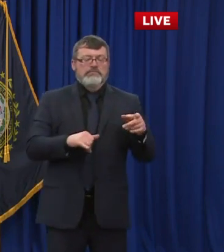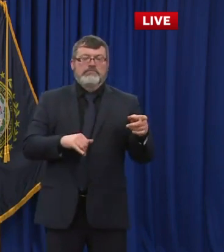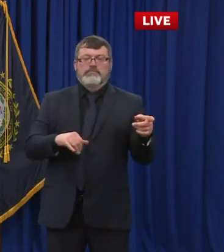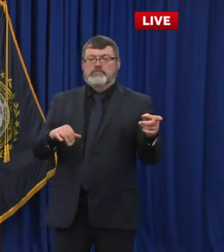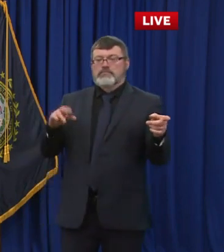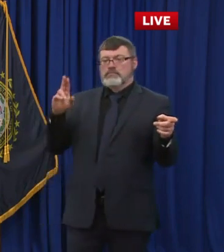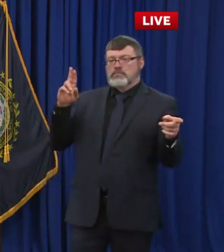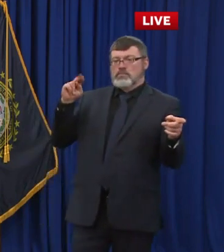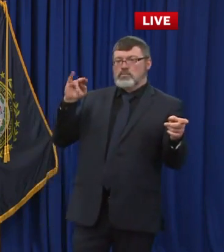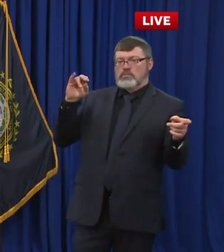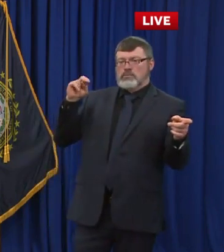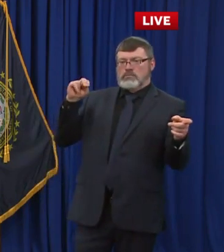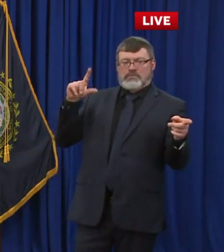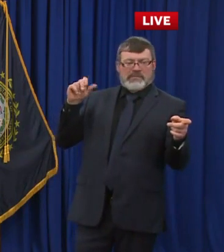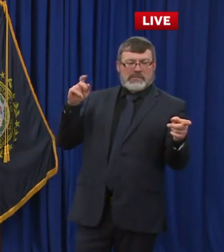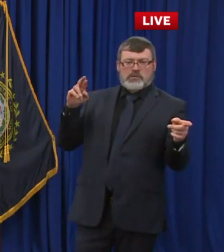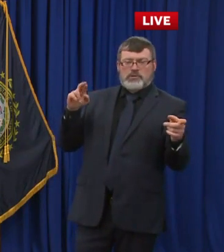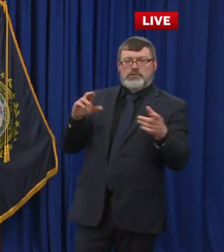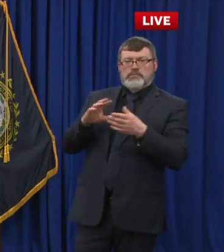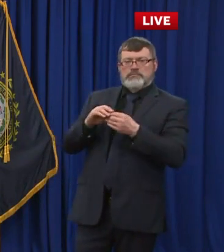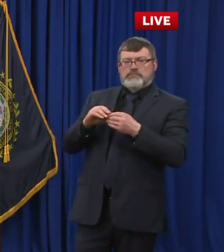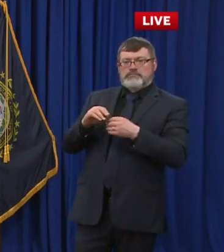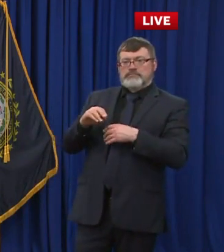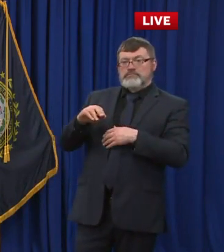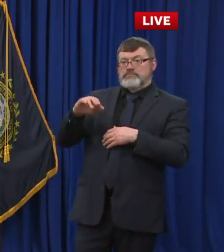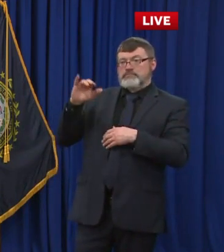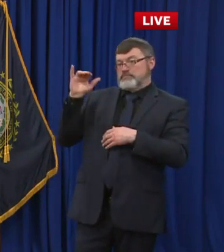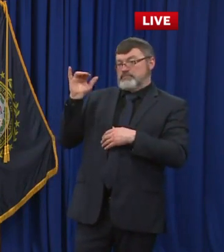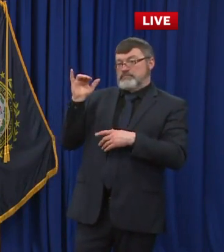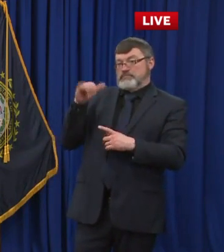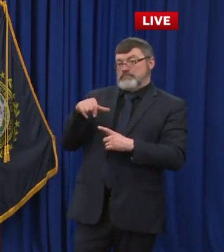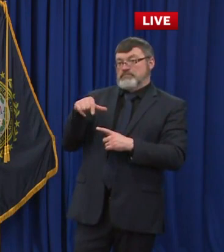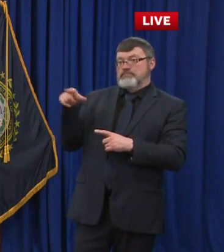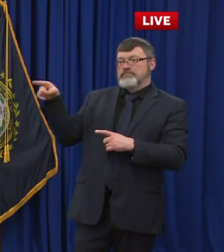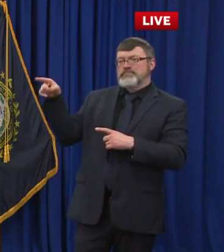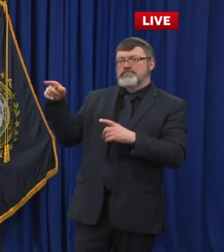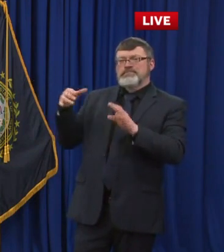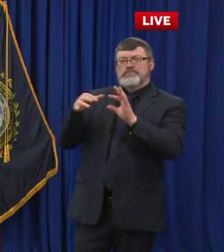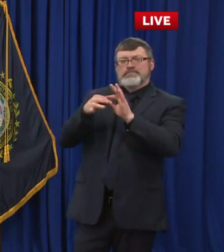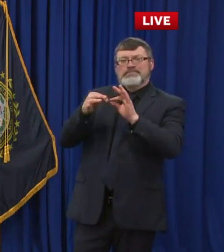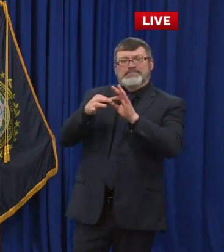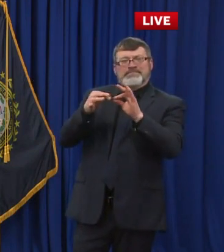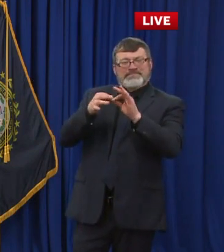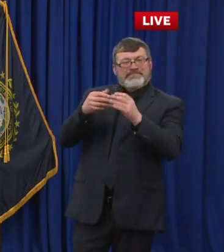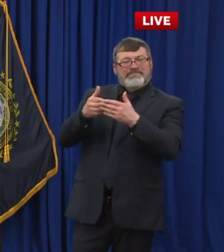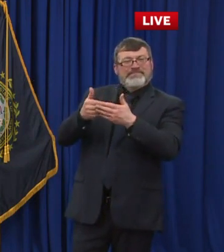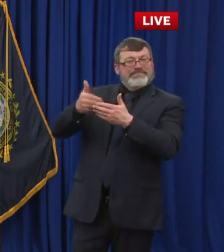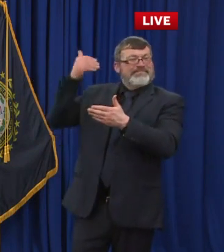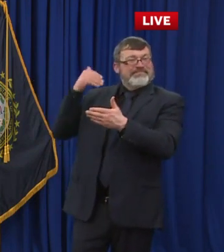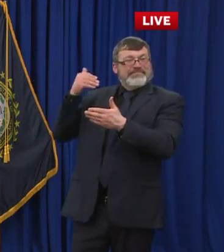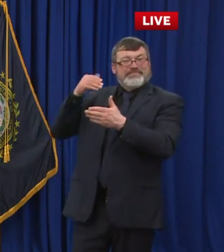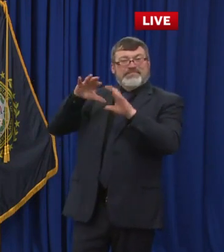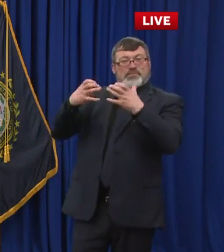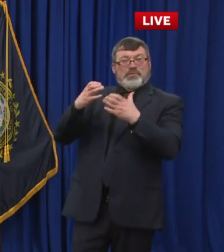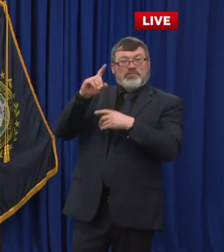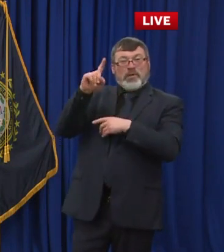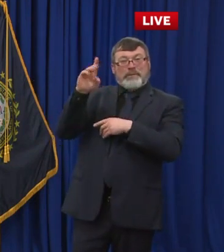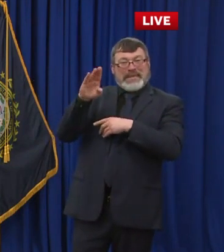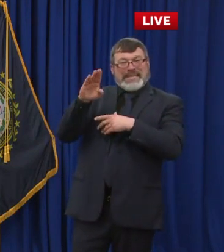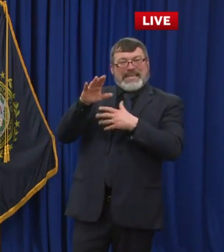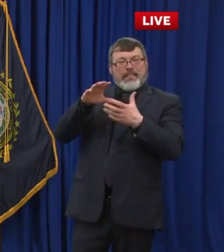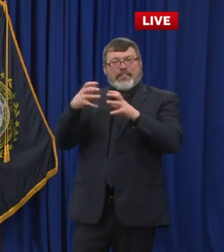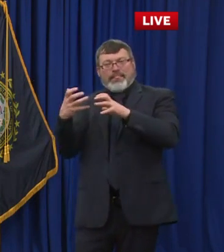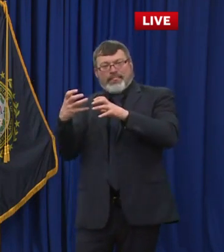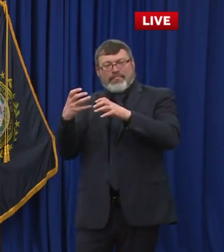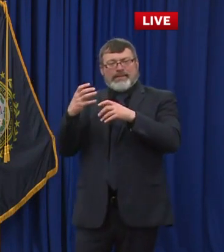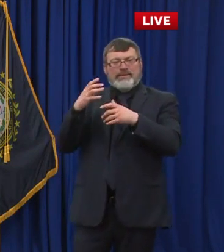As far as the scheduling snafu that you have, know with Perry's Health and Dr. Daly, you've gotten through this. But I know ideally, you'd like to have a state